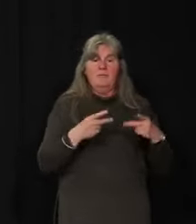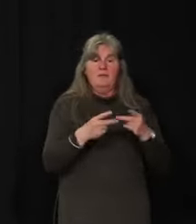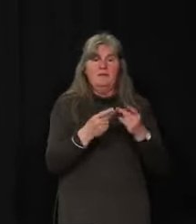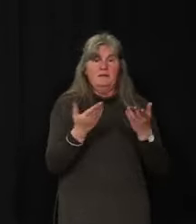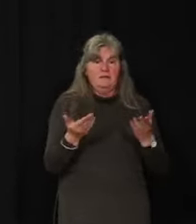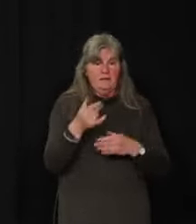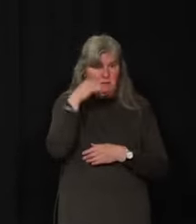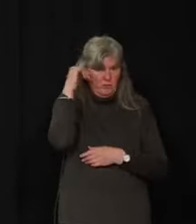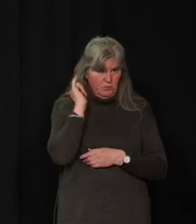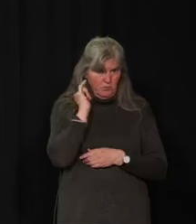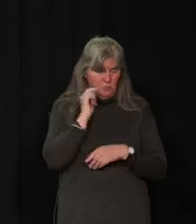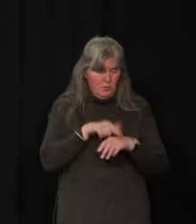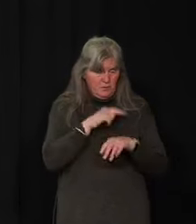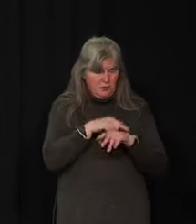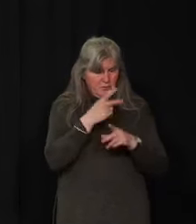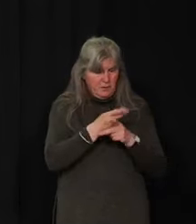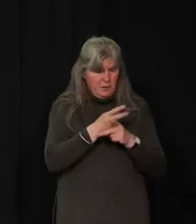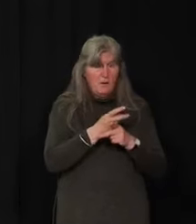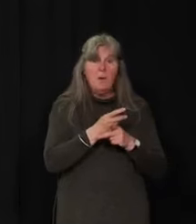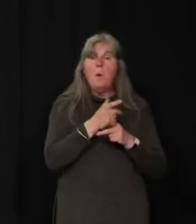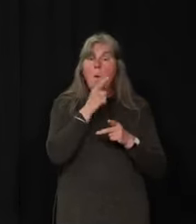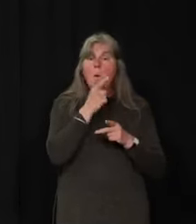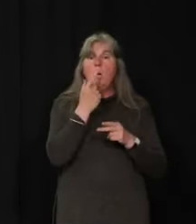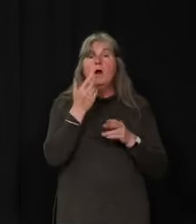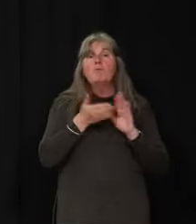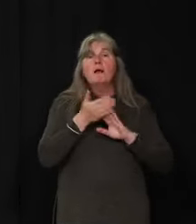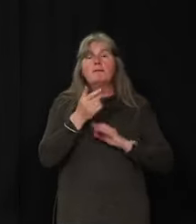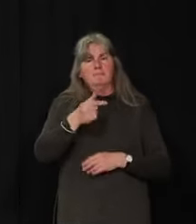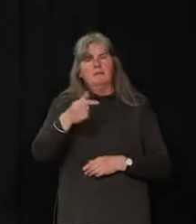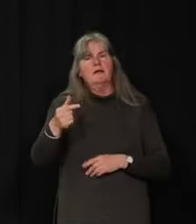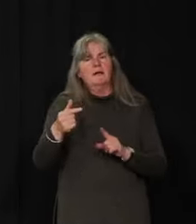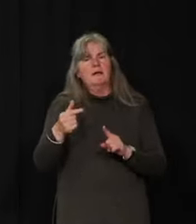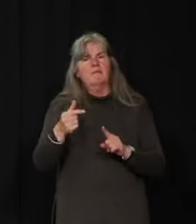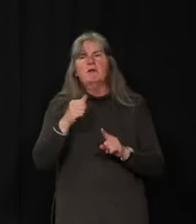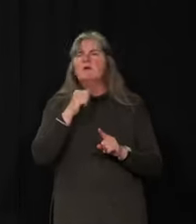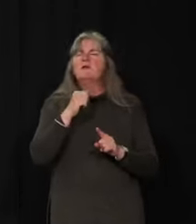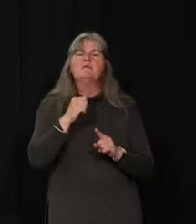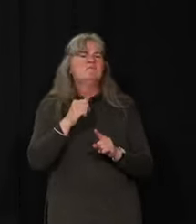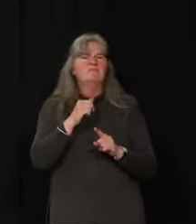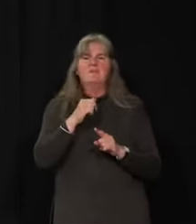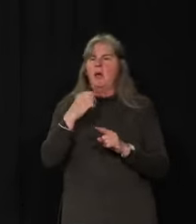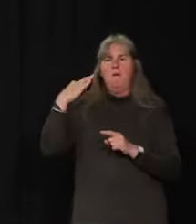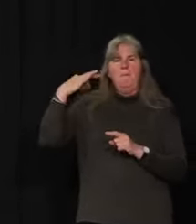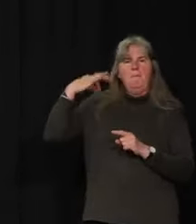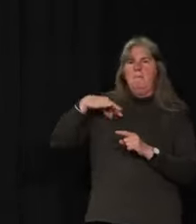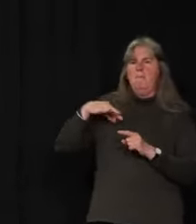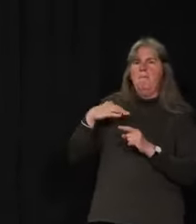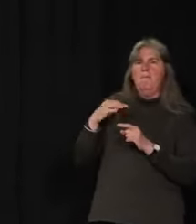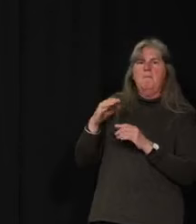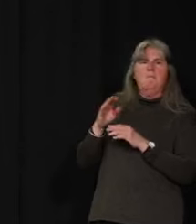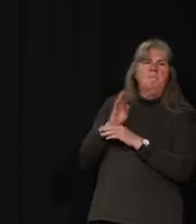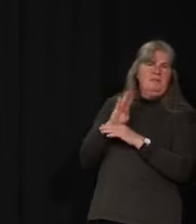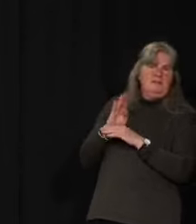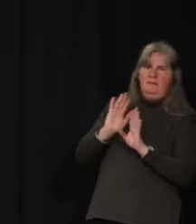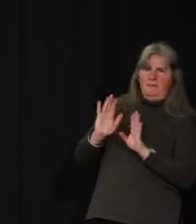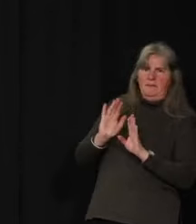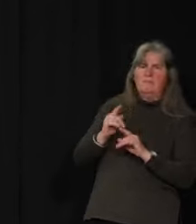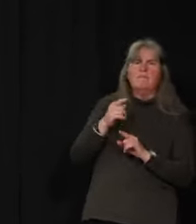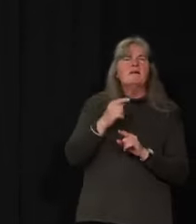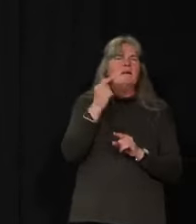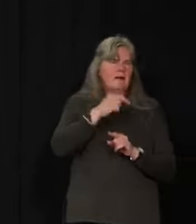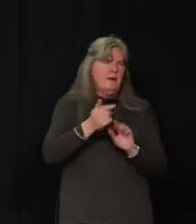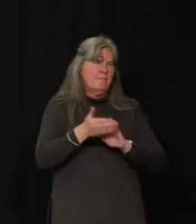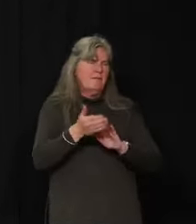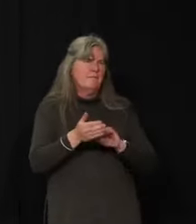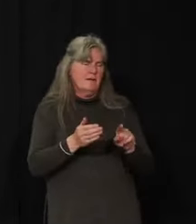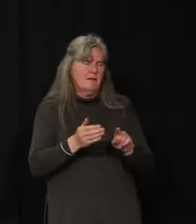in Yukon, all of which are government-run. They're not-for-profit. We are very fortunate that nearly all